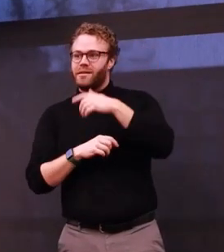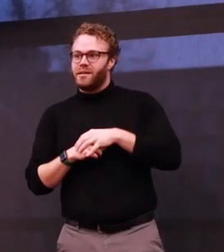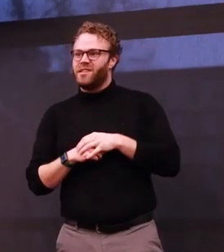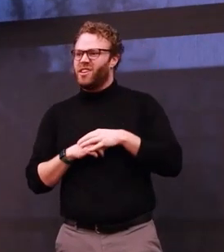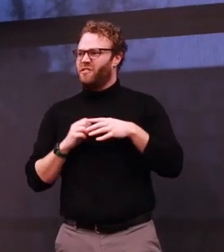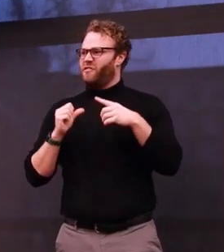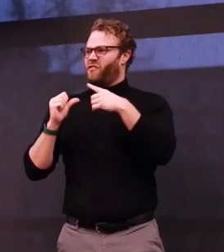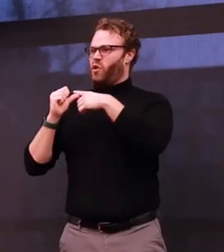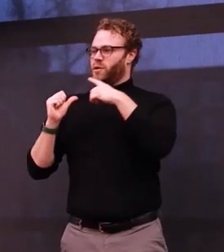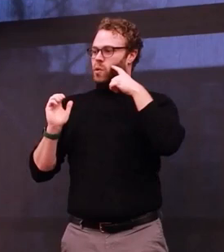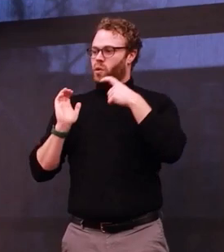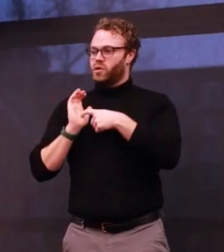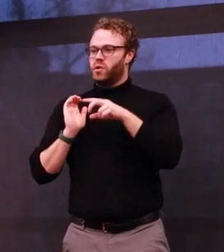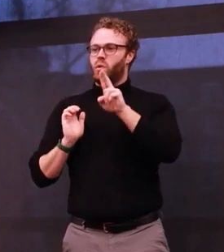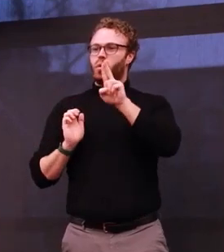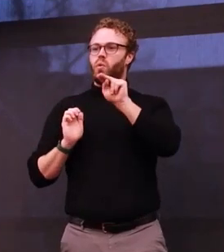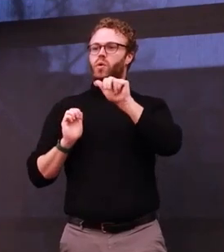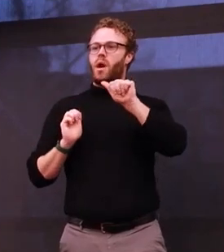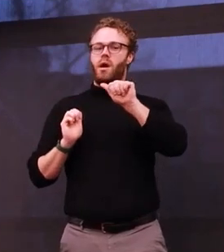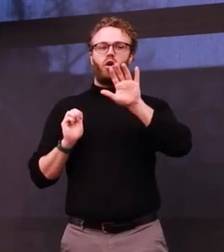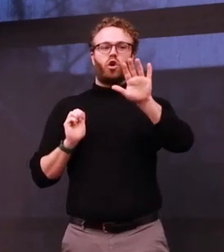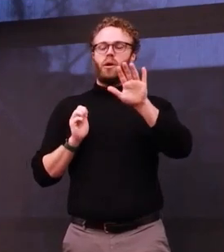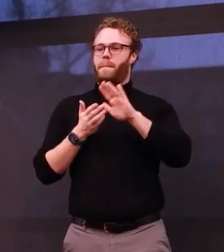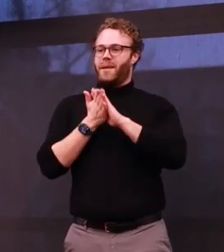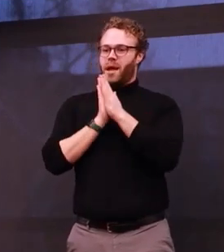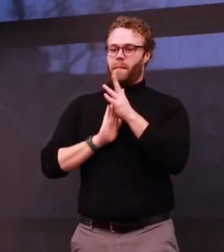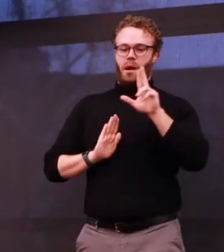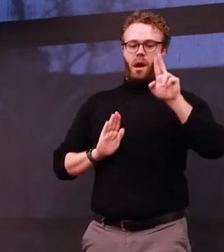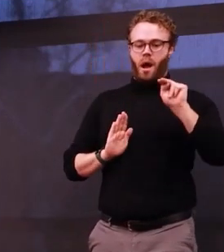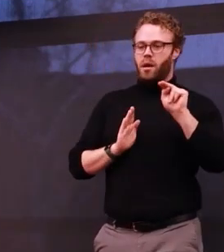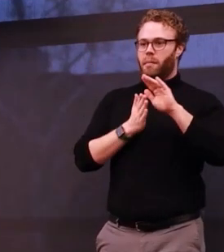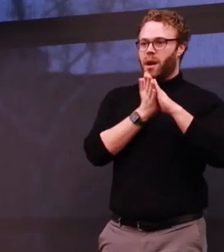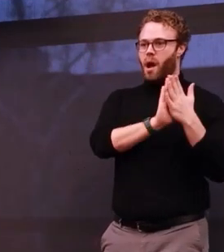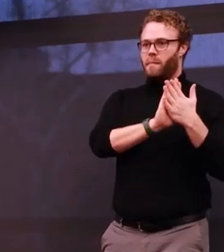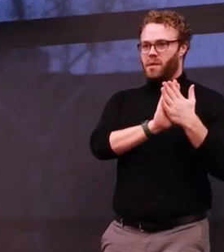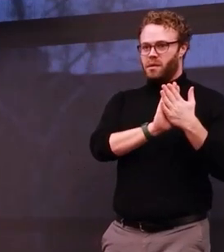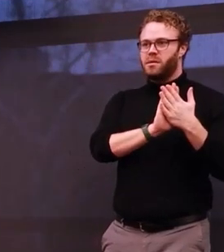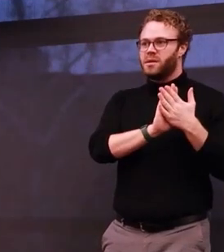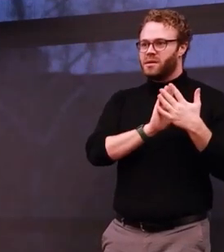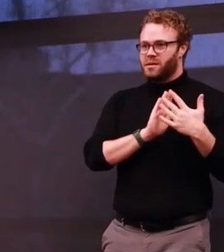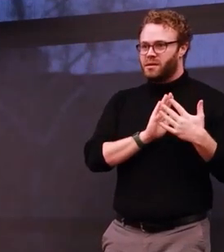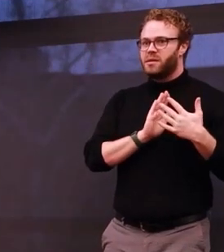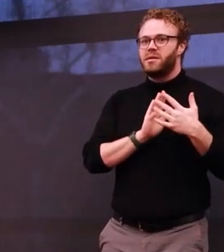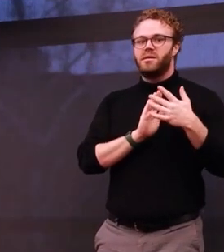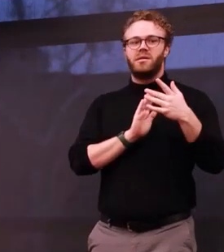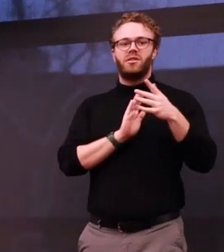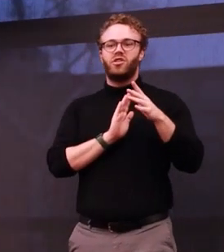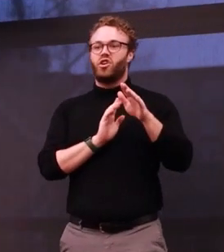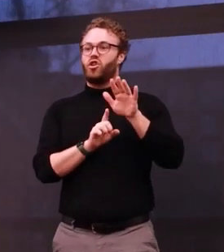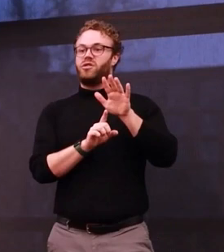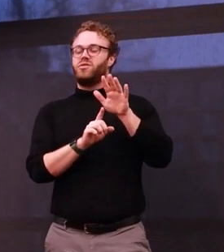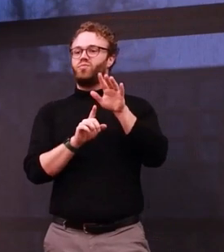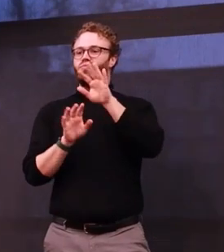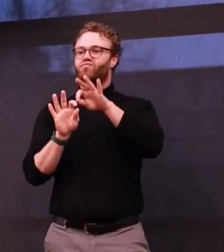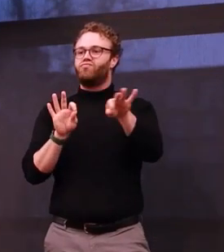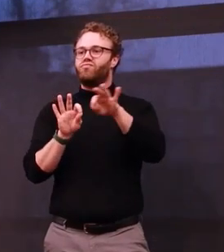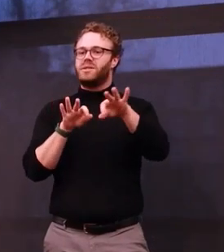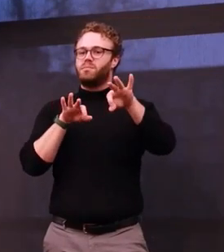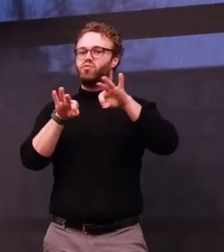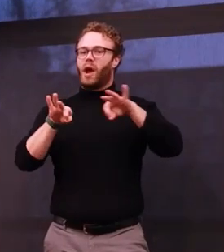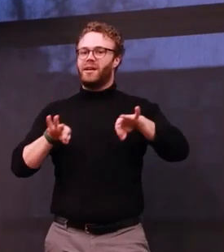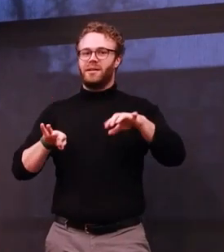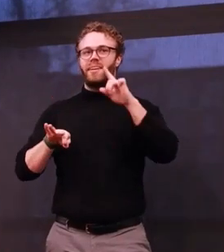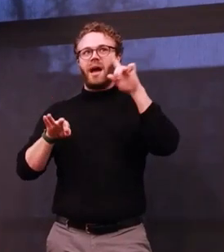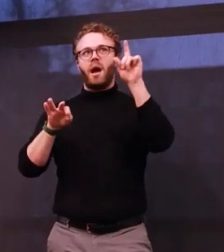Becoming Unbecoming. And in it, she talks about not being able to talk about her sexual trauma. And she uses empty